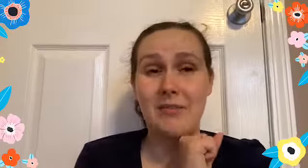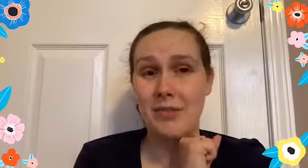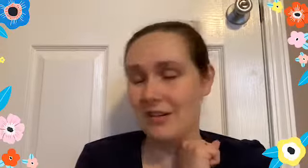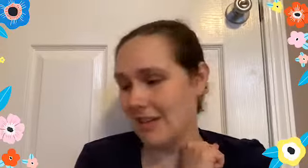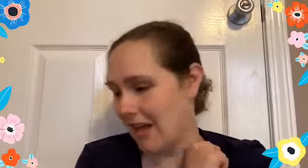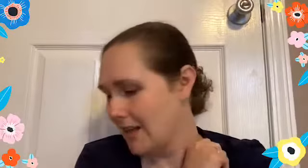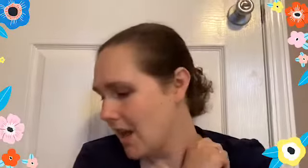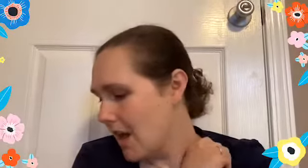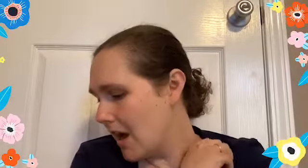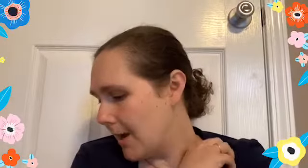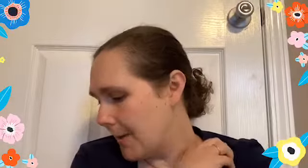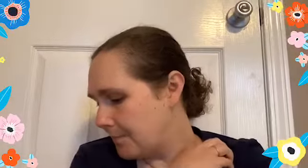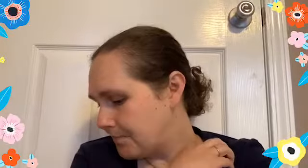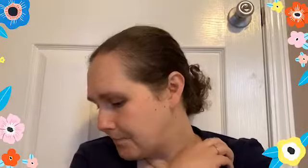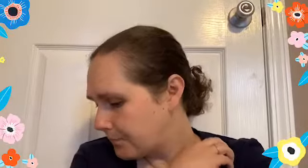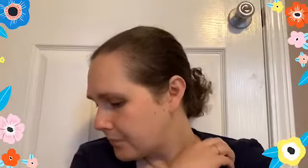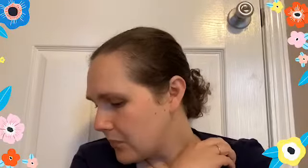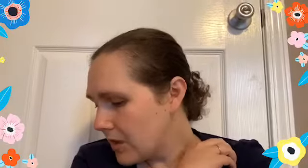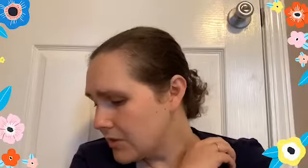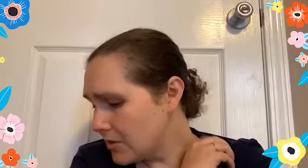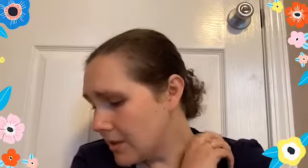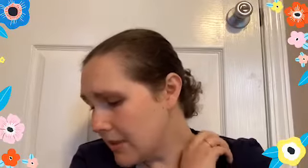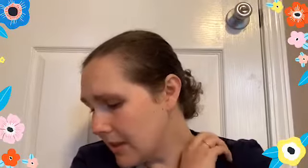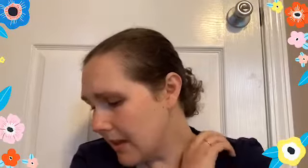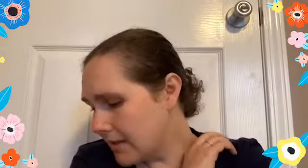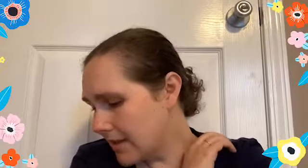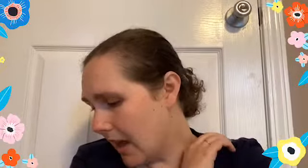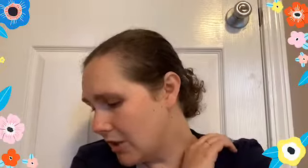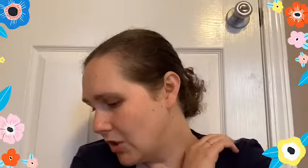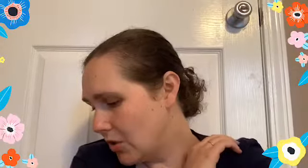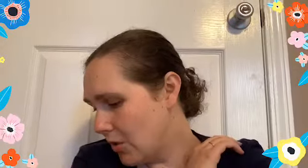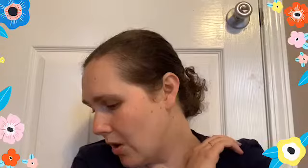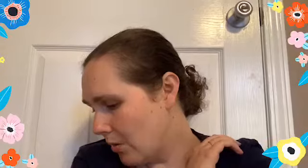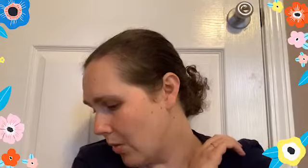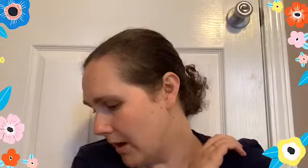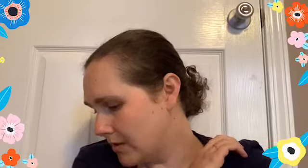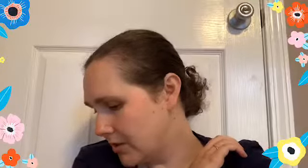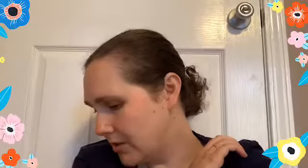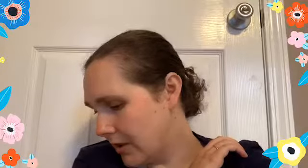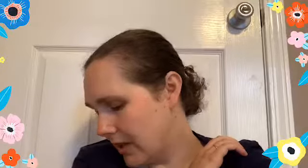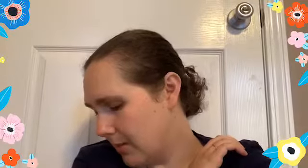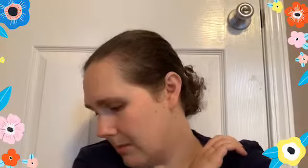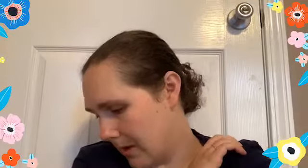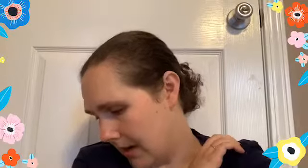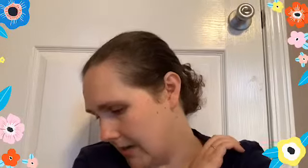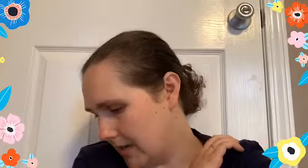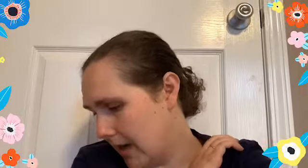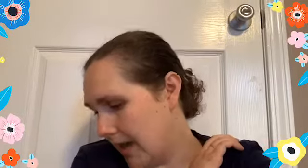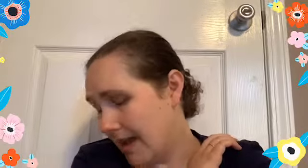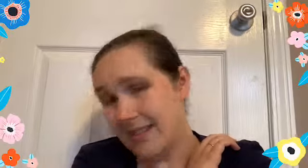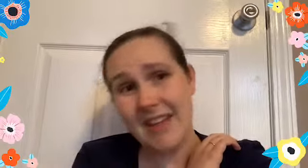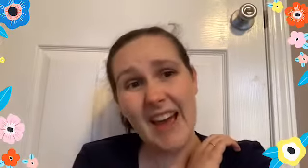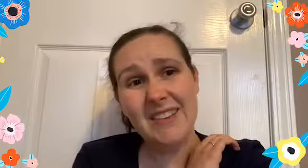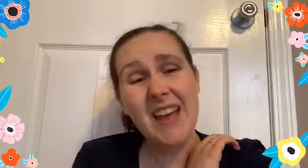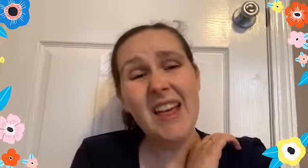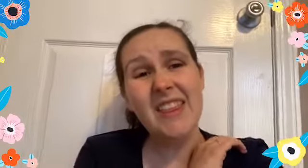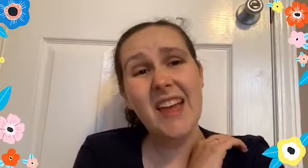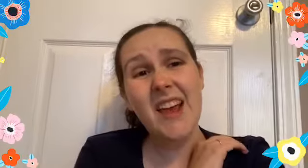for their day. Um, so some of the things that you want to keep in mind is that they